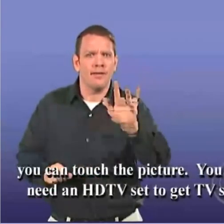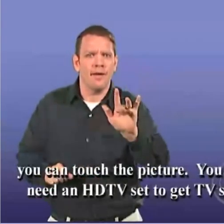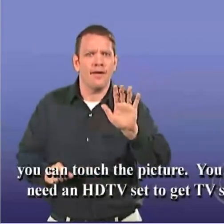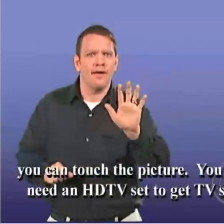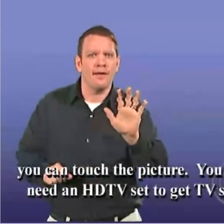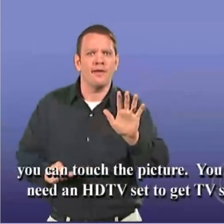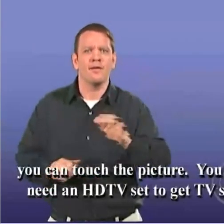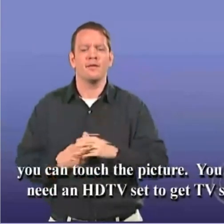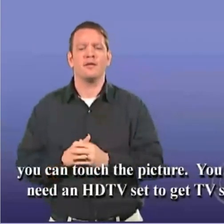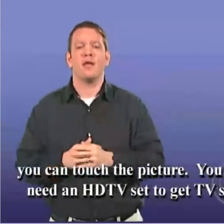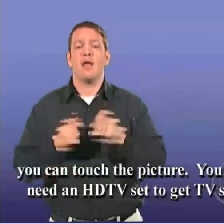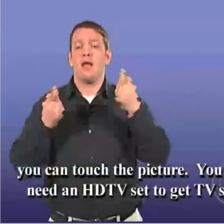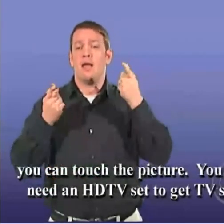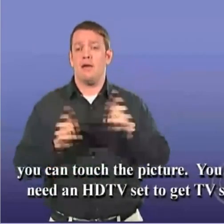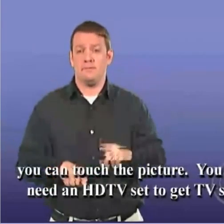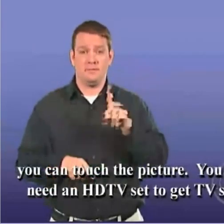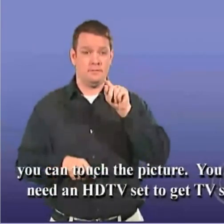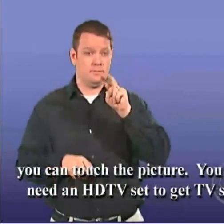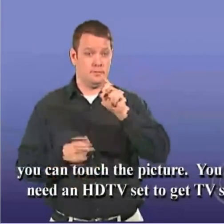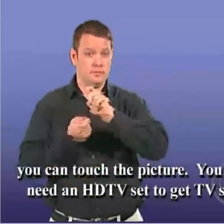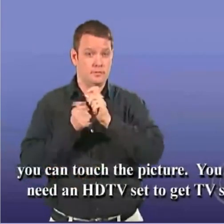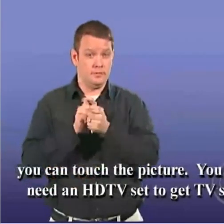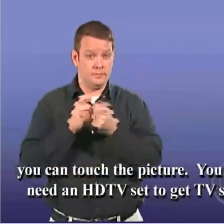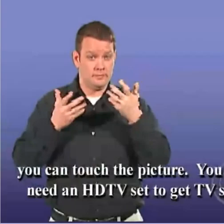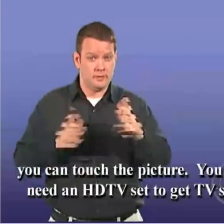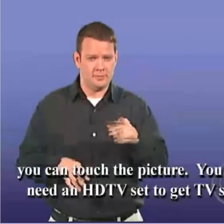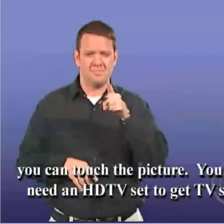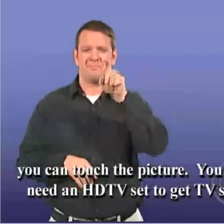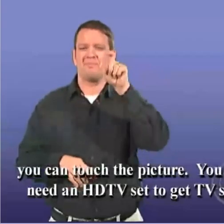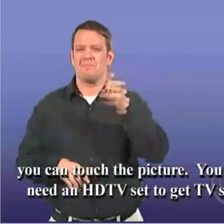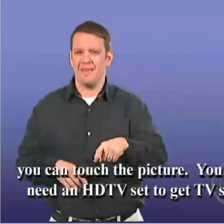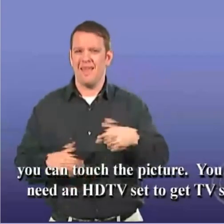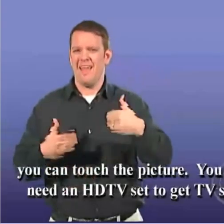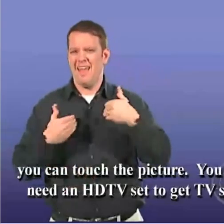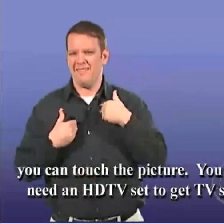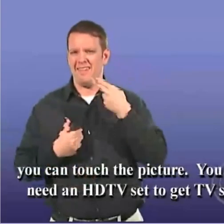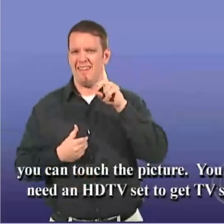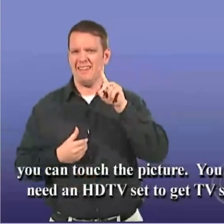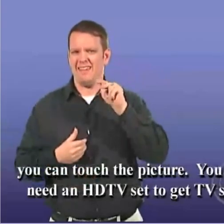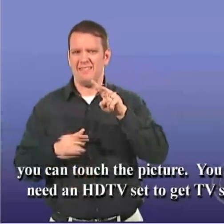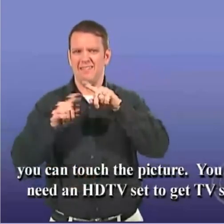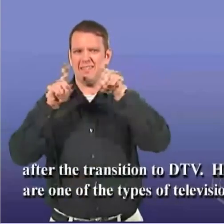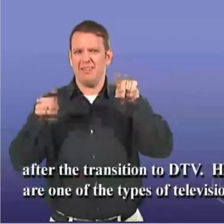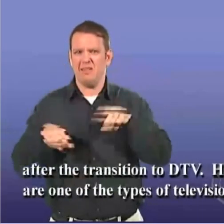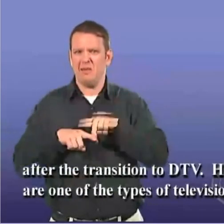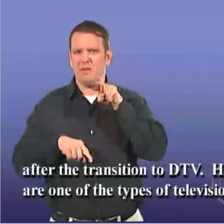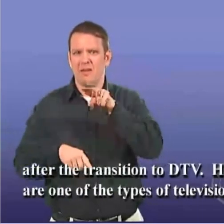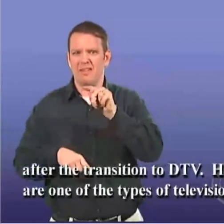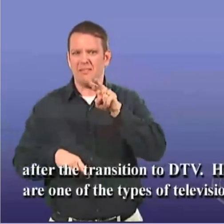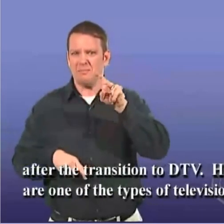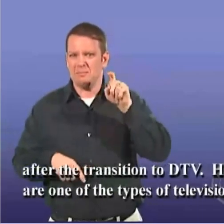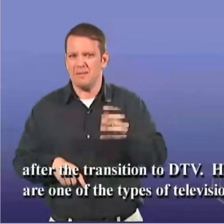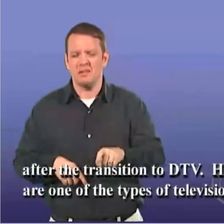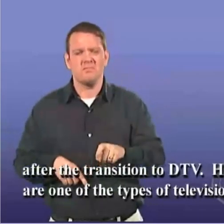touch the picture. You do not need an HDTV set to get TV shows after the transition to DTV.